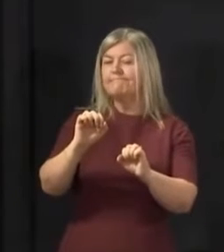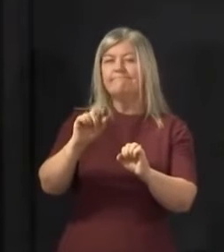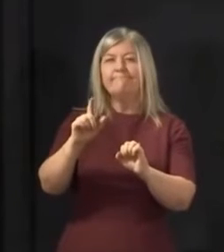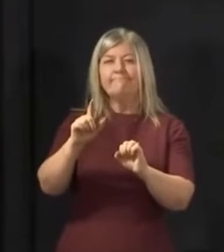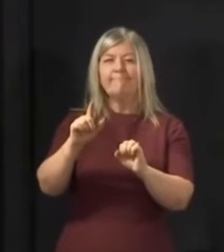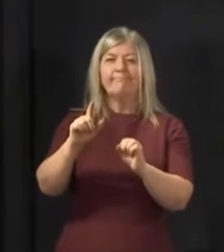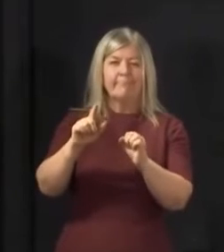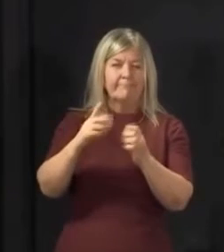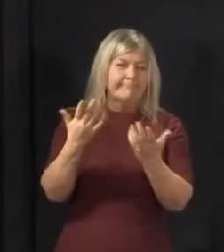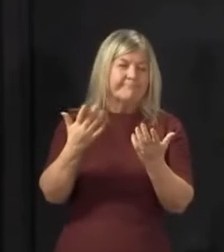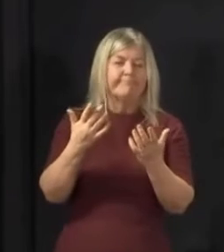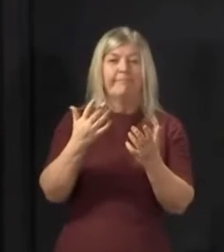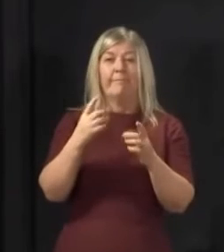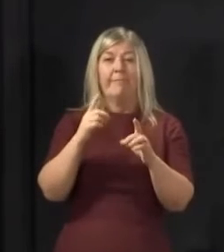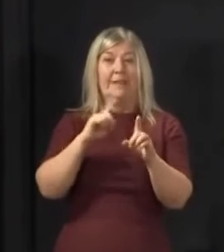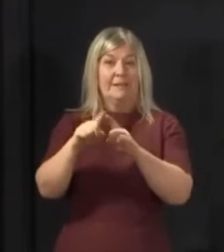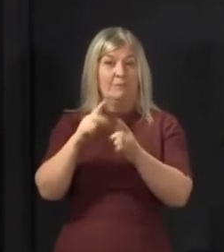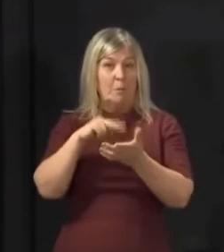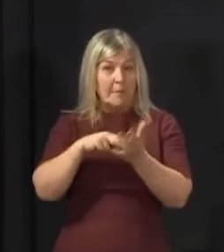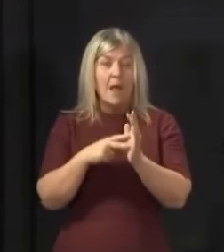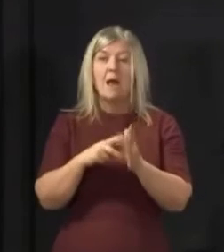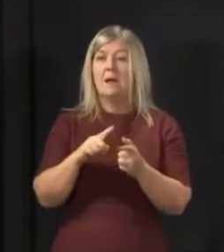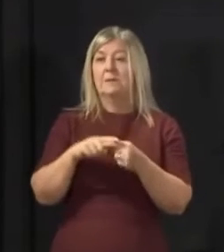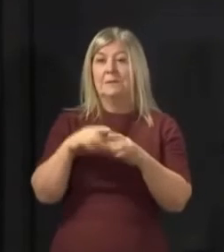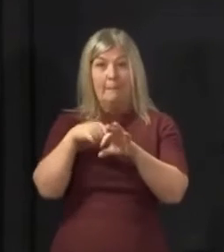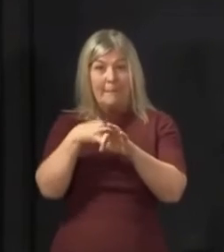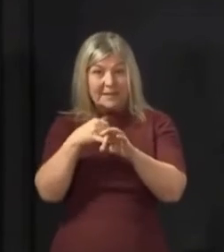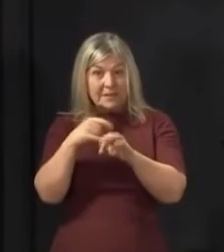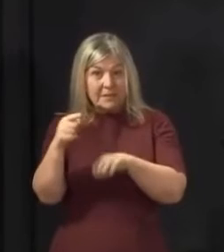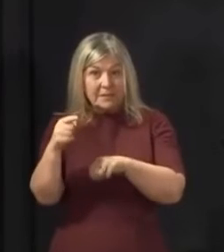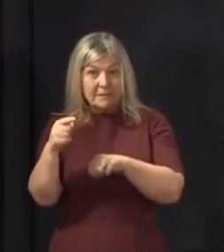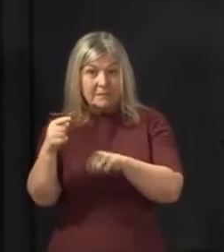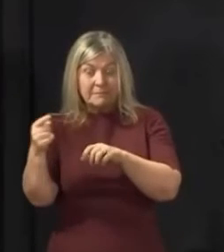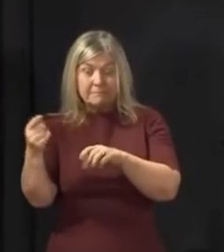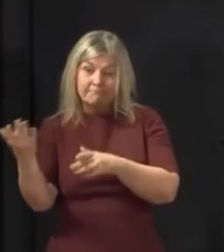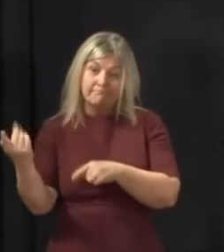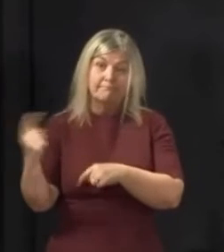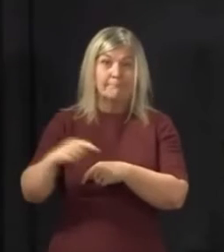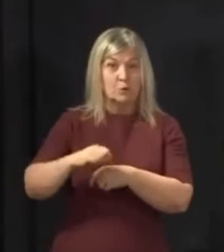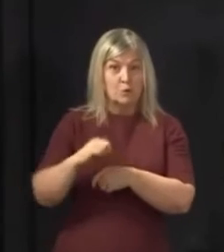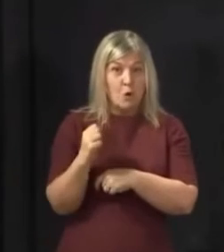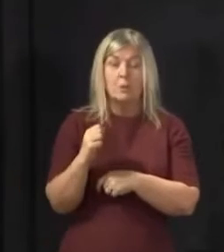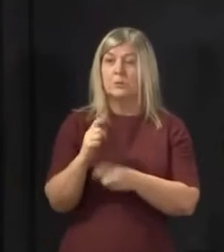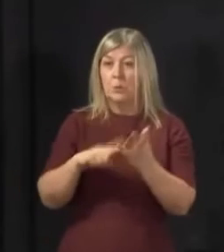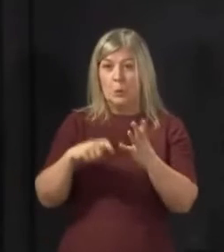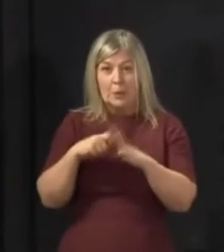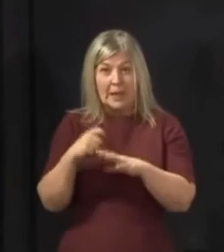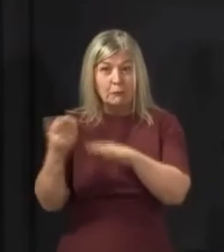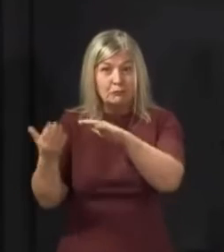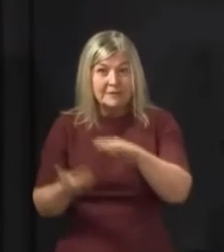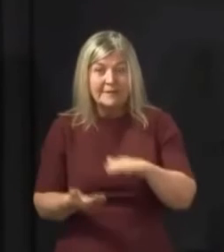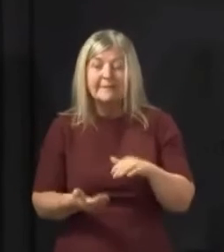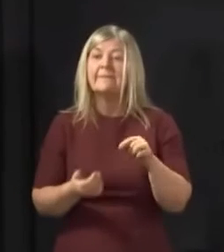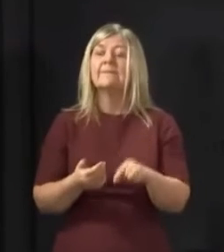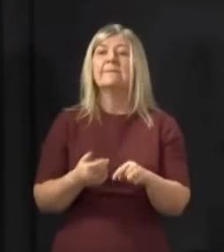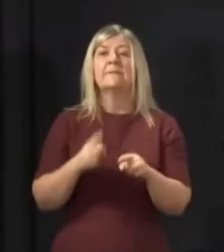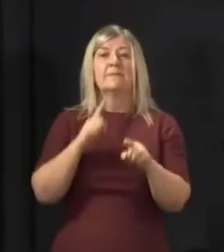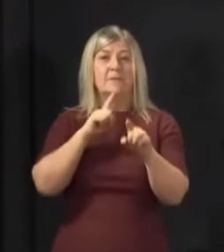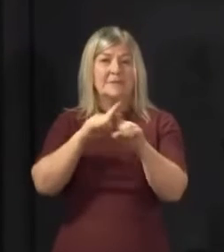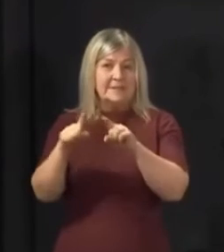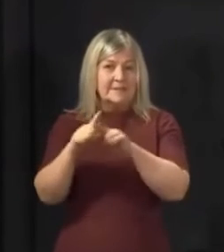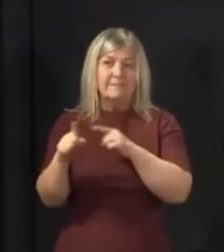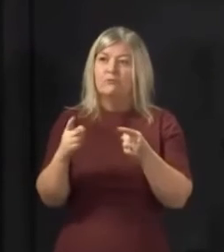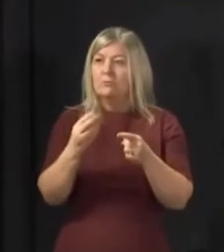at arrangements for medicines and other clinical consumables. We've established a national